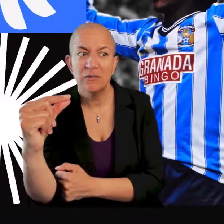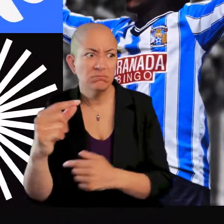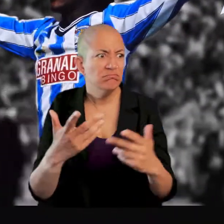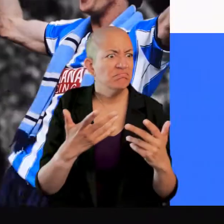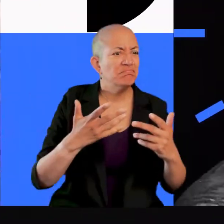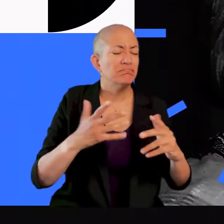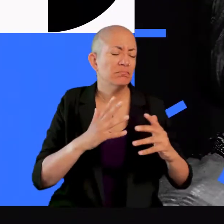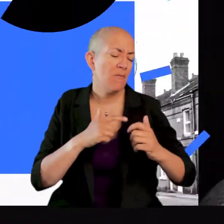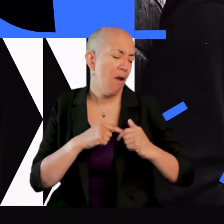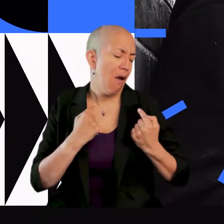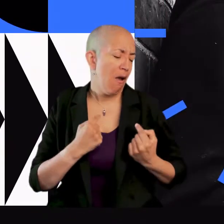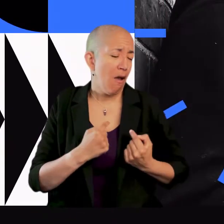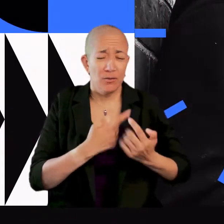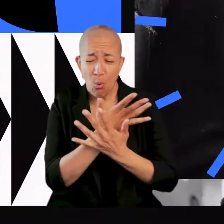We move every heart.